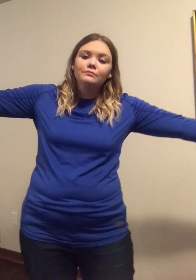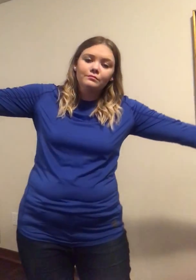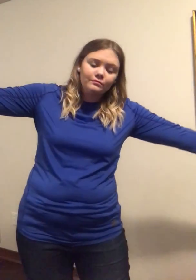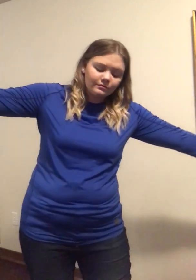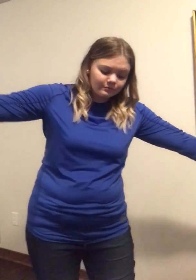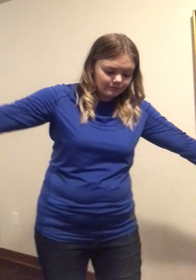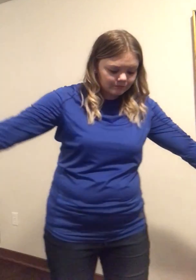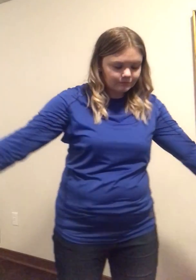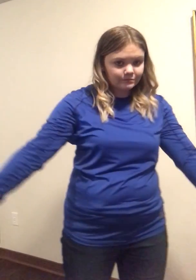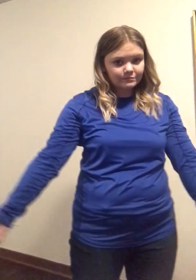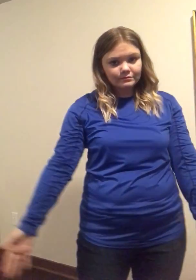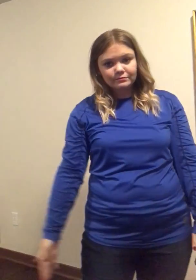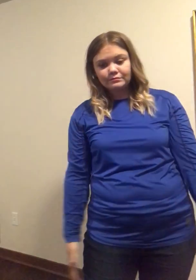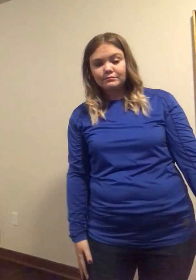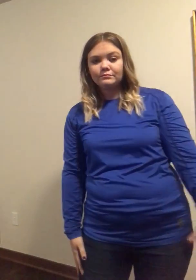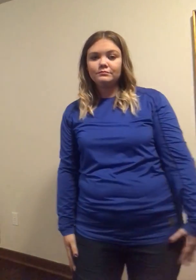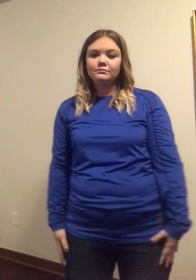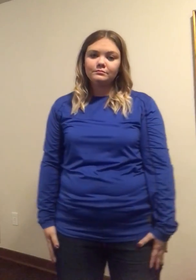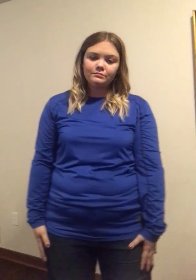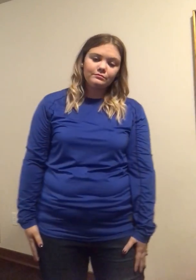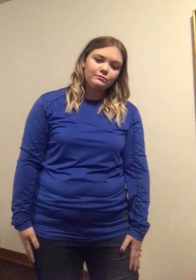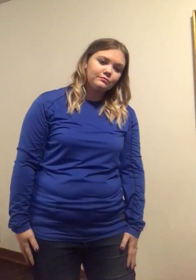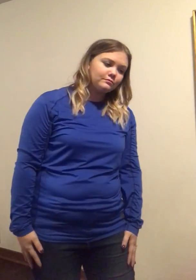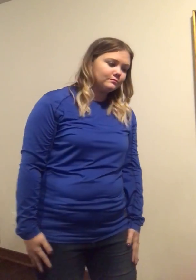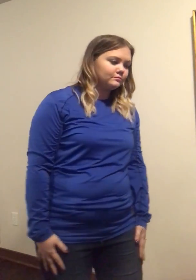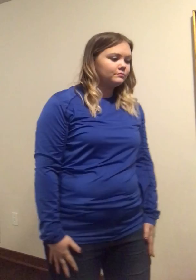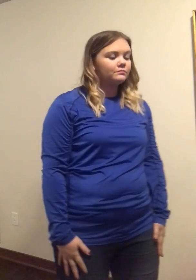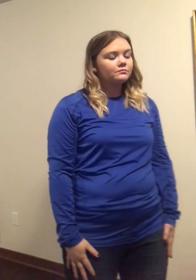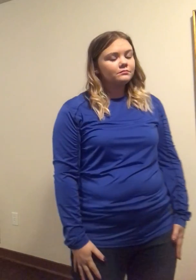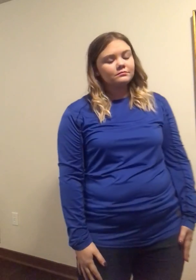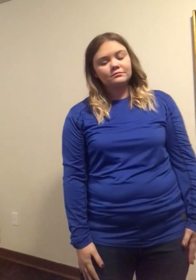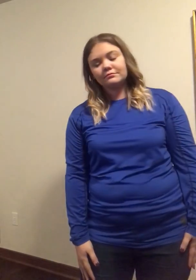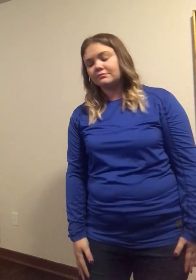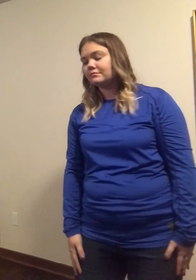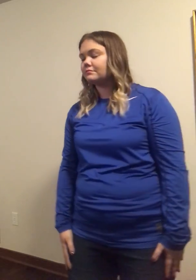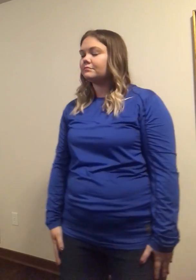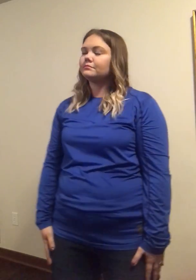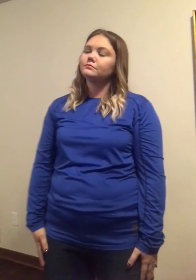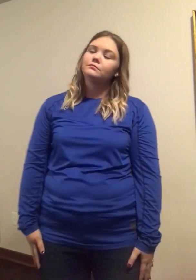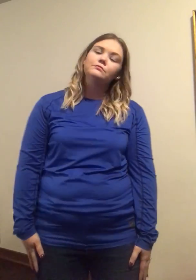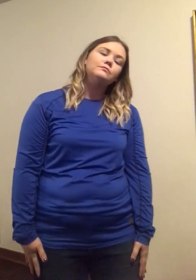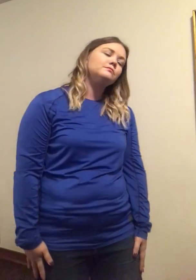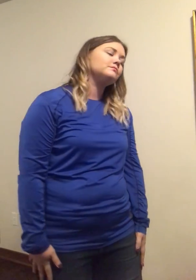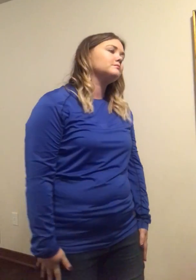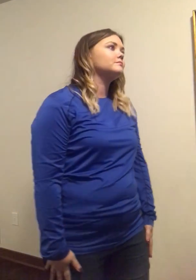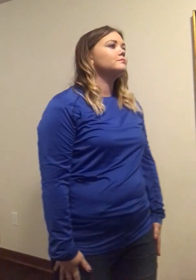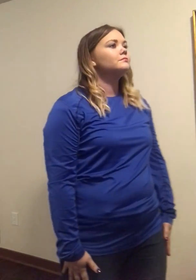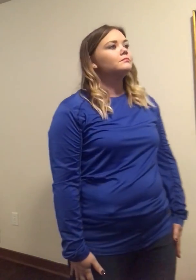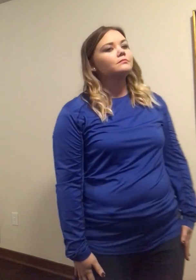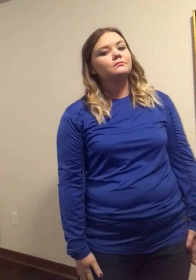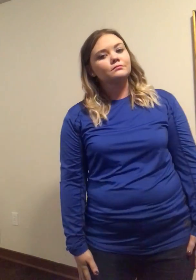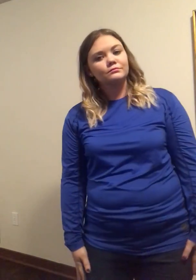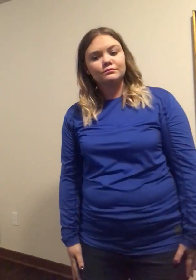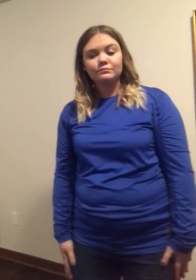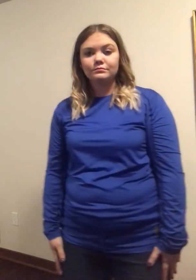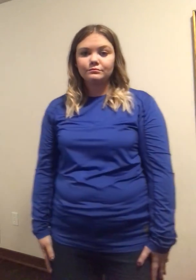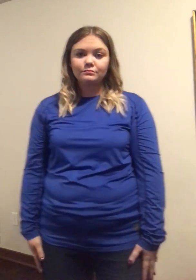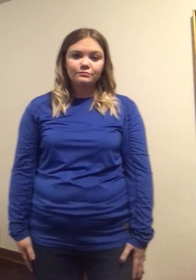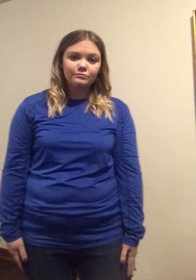Father's arms